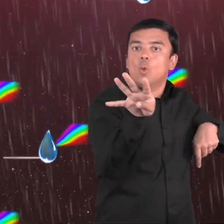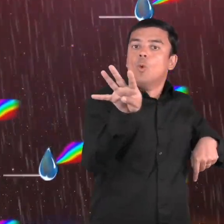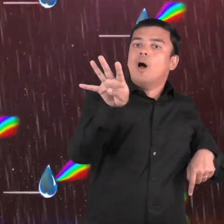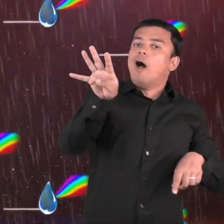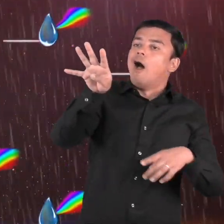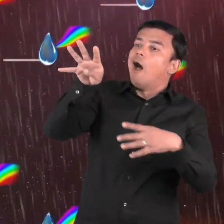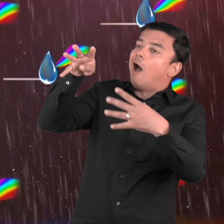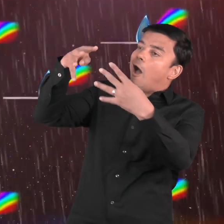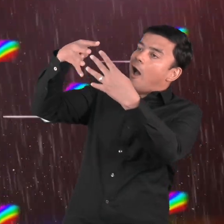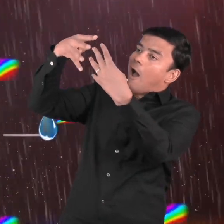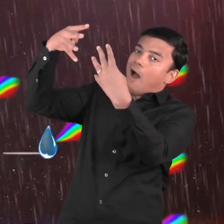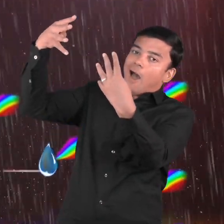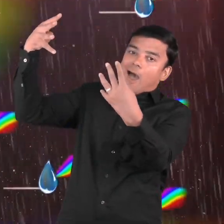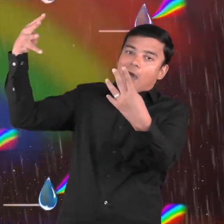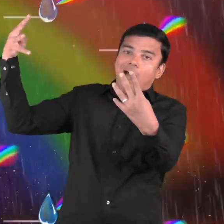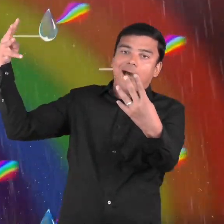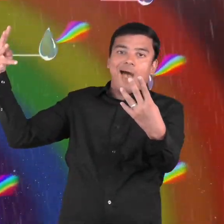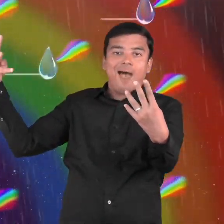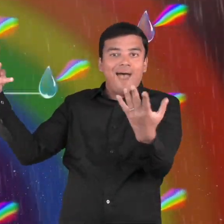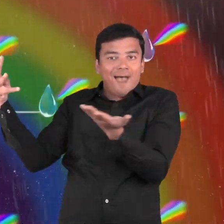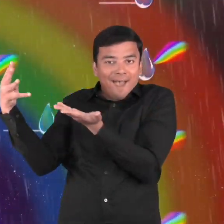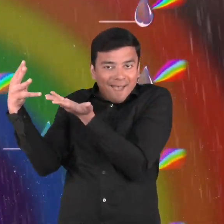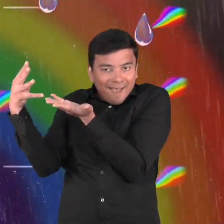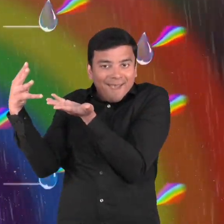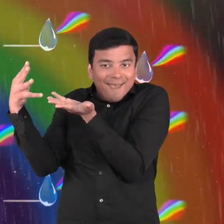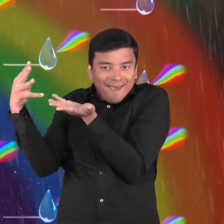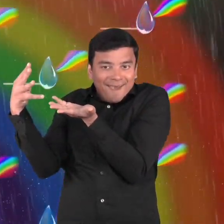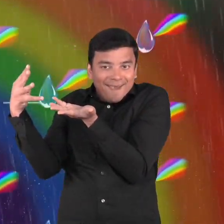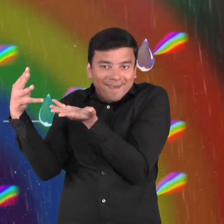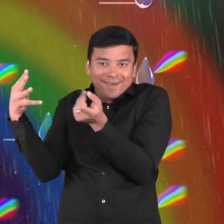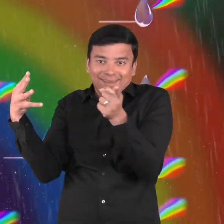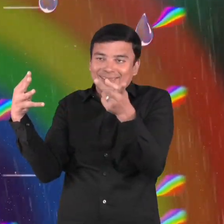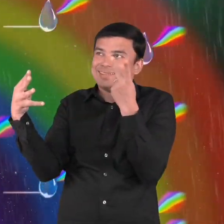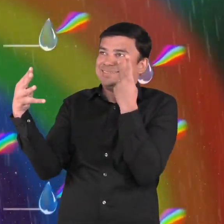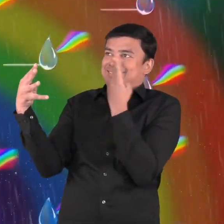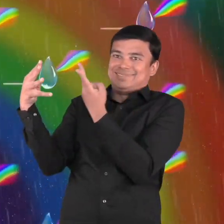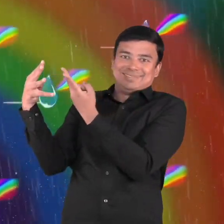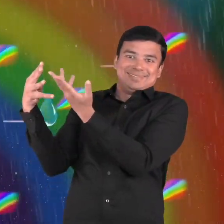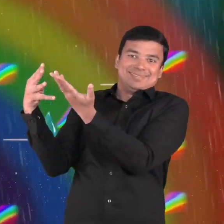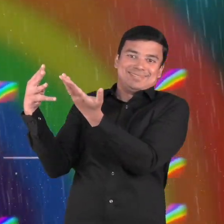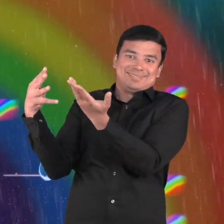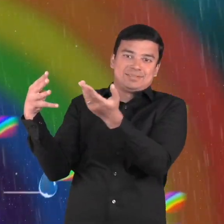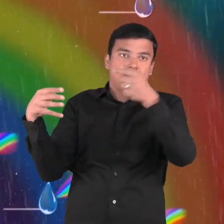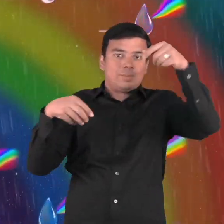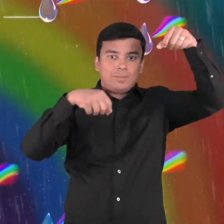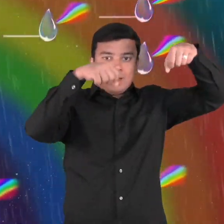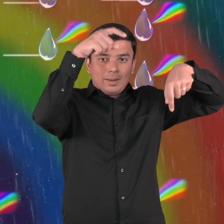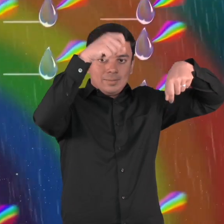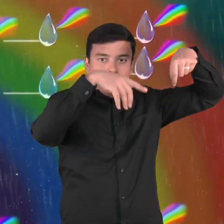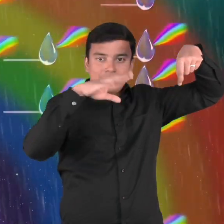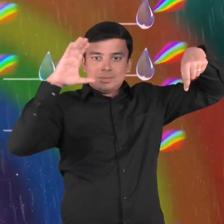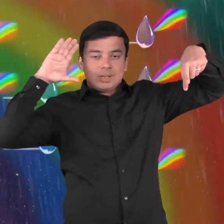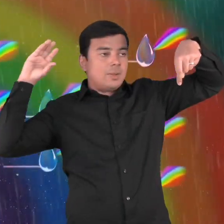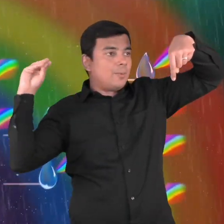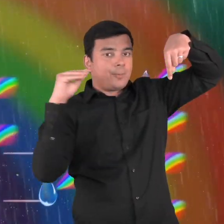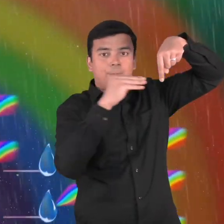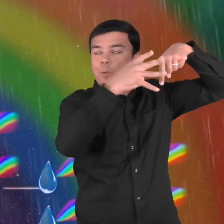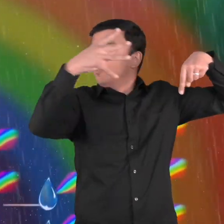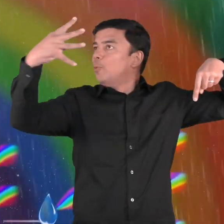and then reflects that light to you, which allows you to see all the colors of a